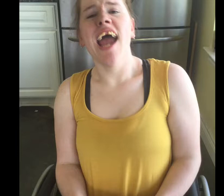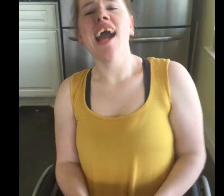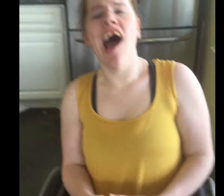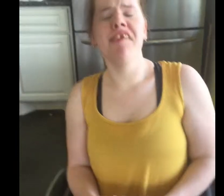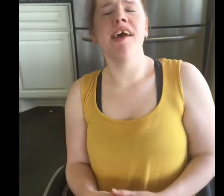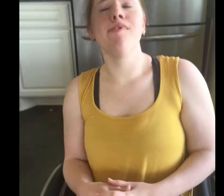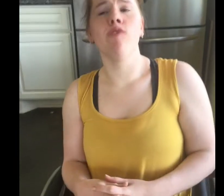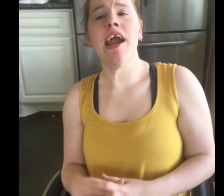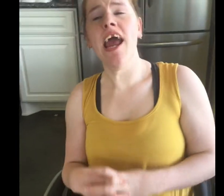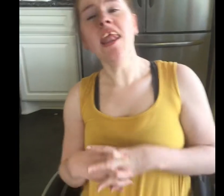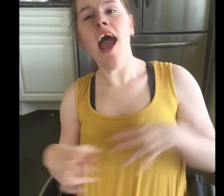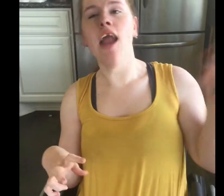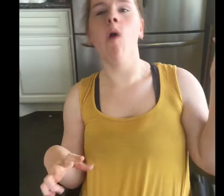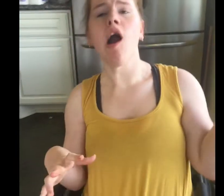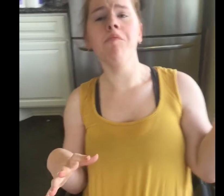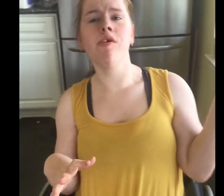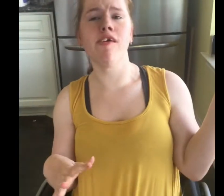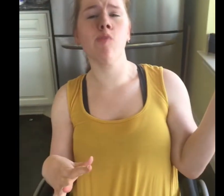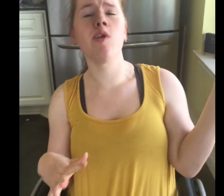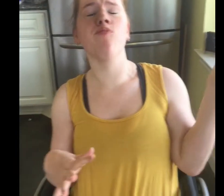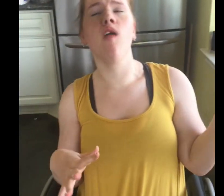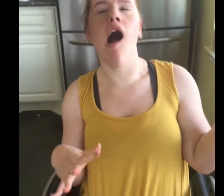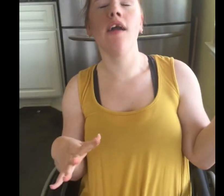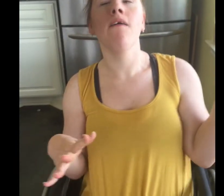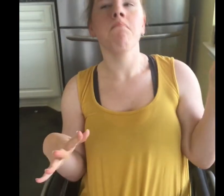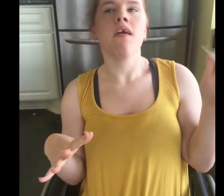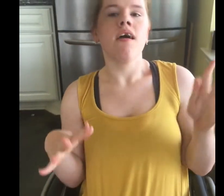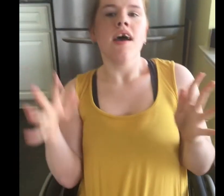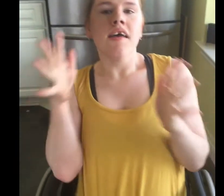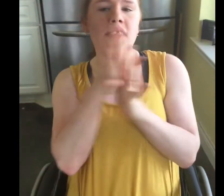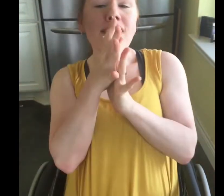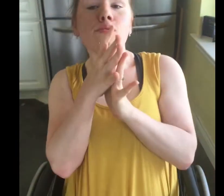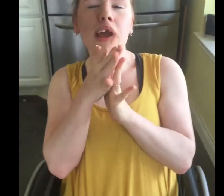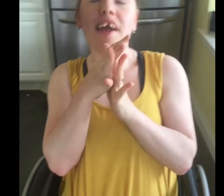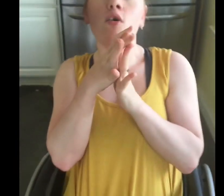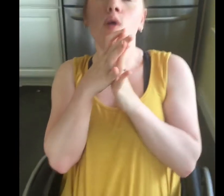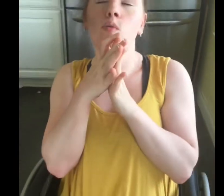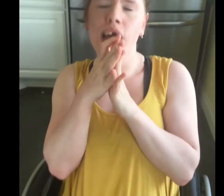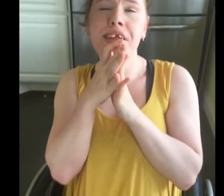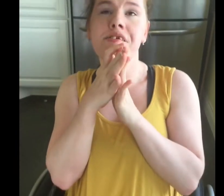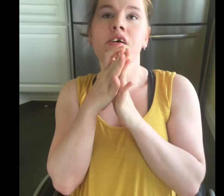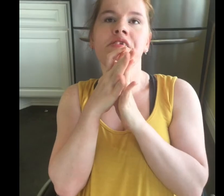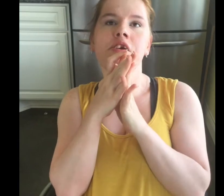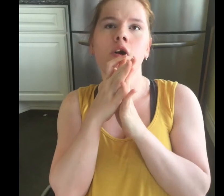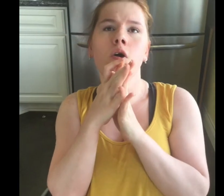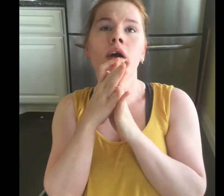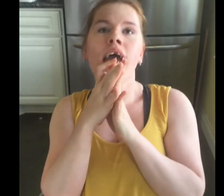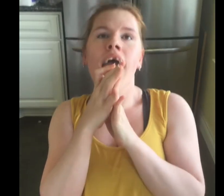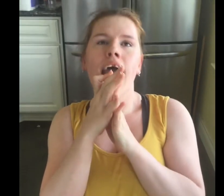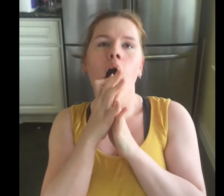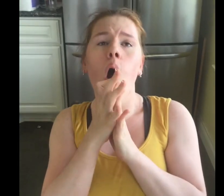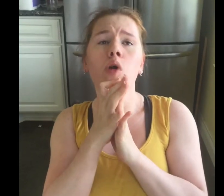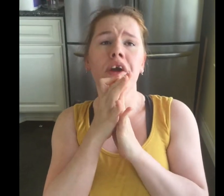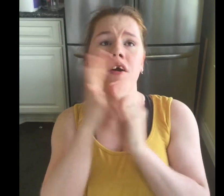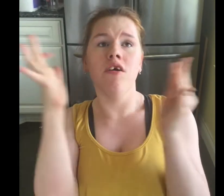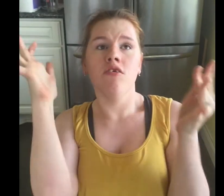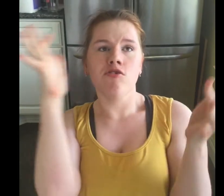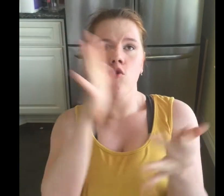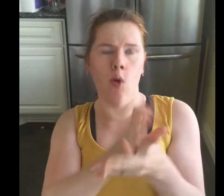Hey guys it's Raven and welcome to this week's vlog. This week we went to an Aldi store